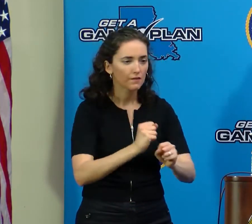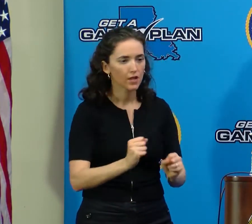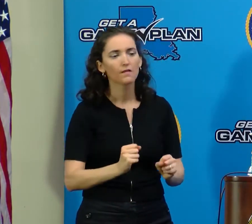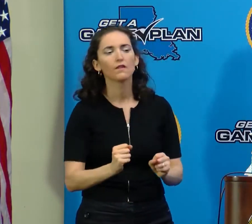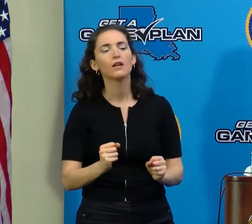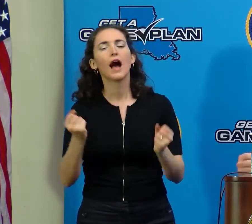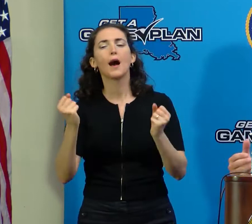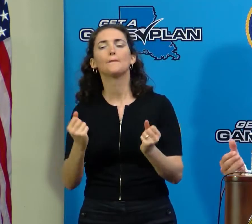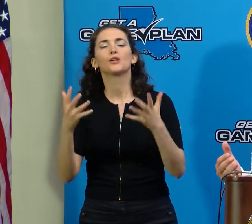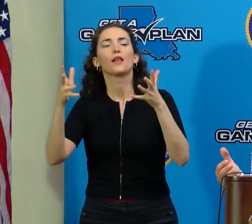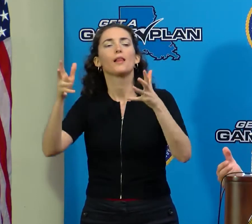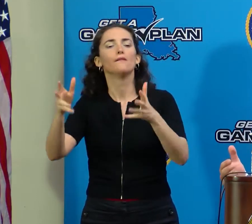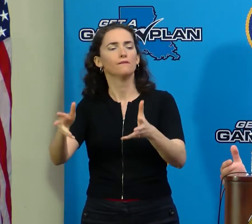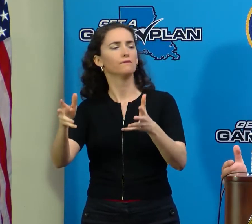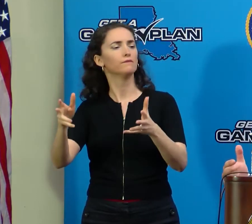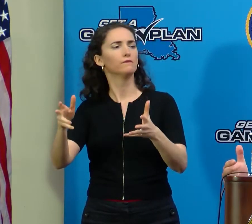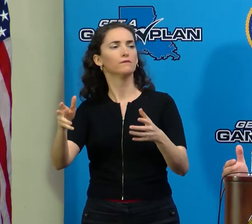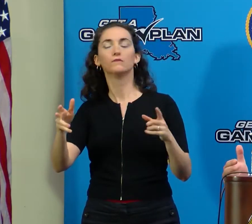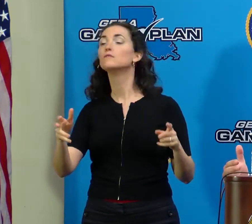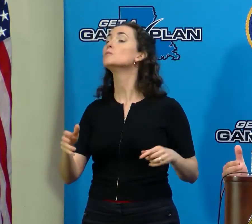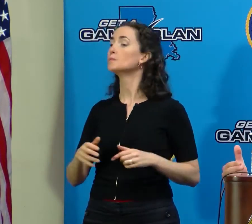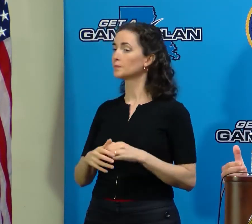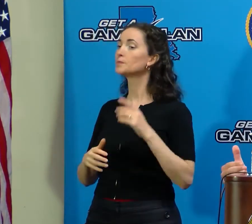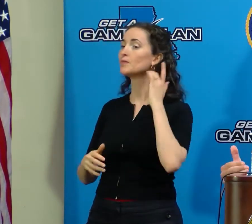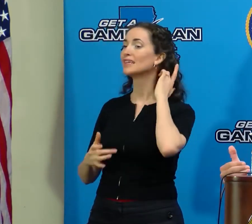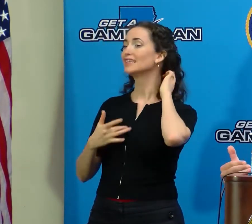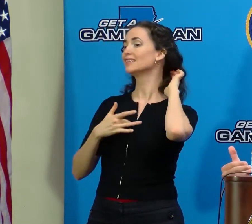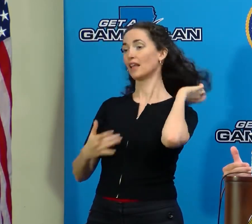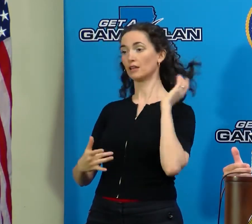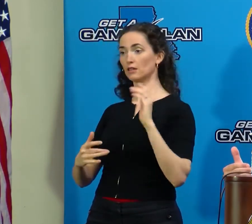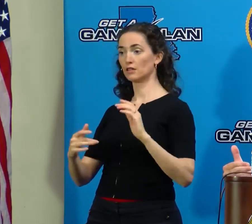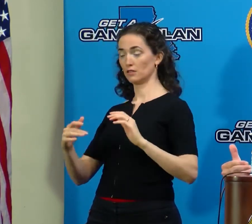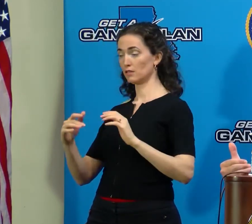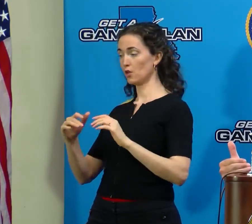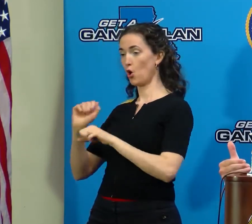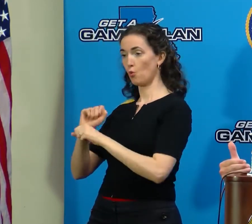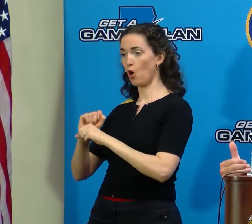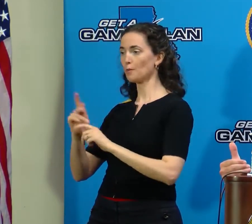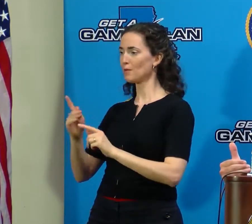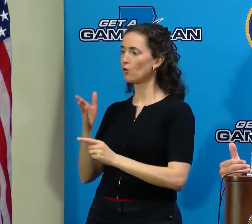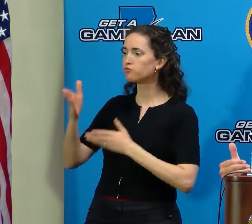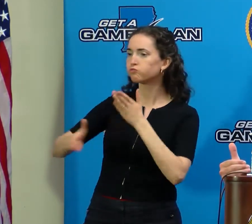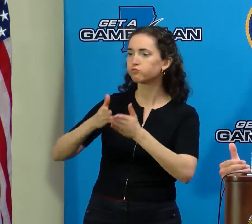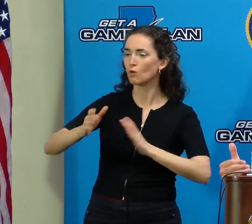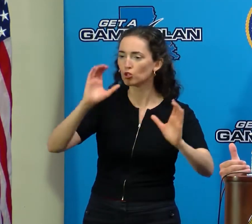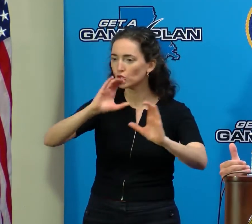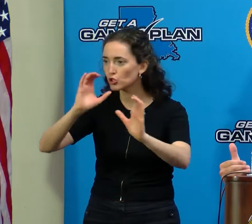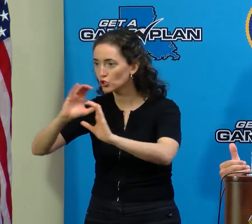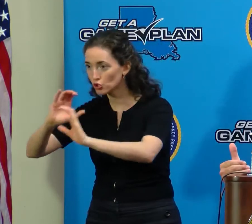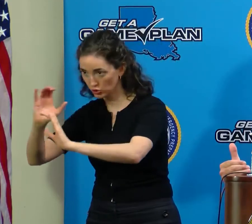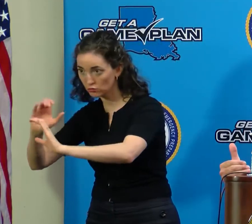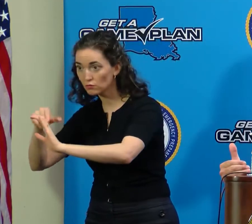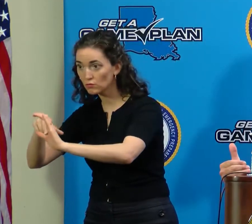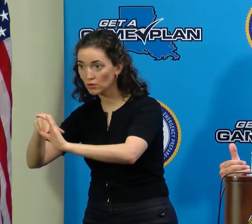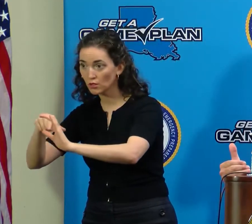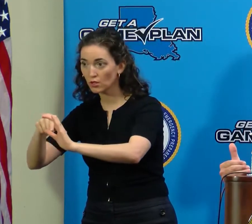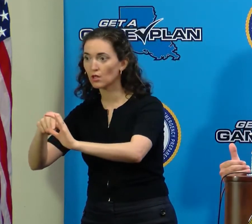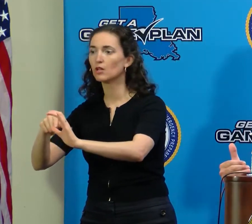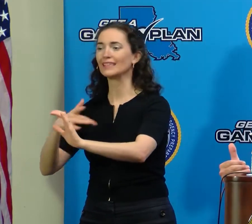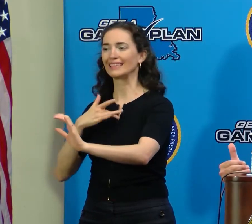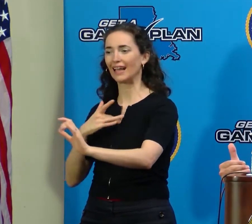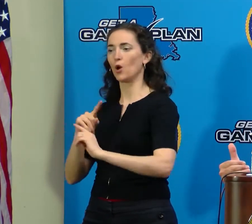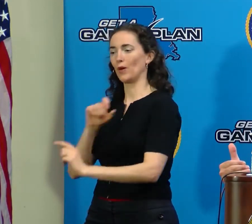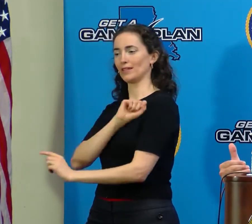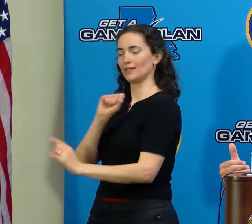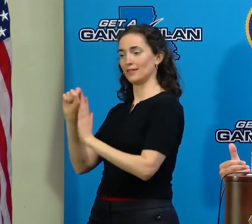Yeah, well, so search and rescue, typically when the state forces come in for the urban search and rescue,